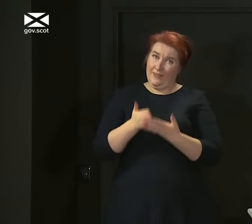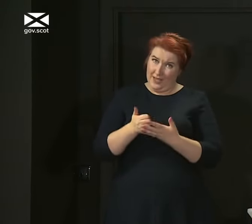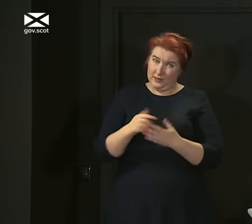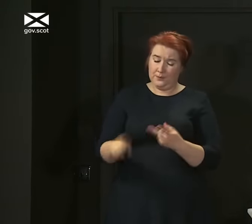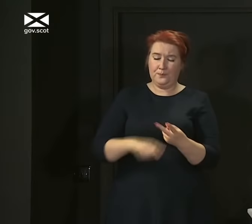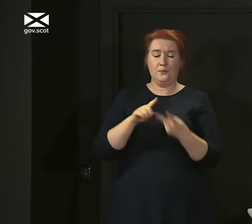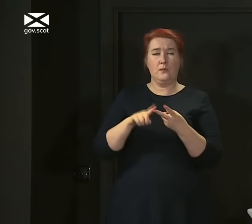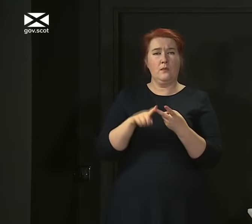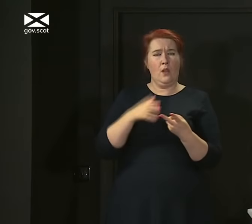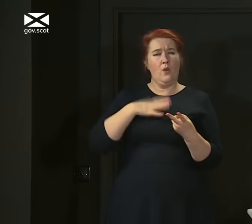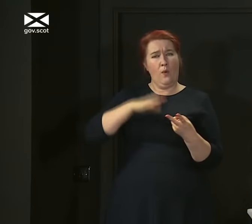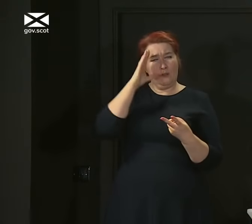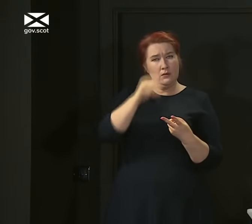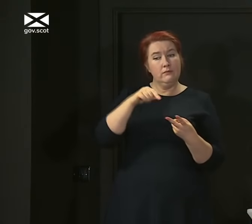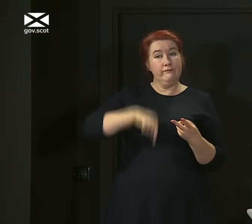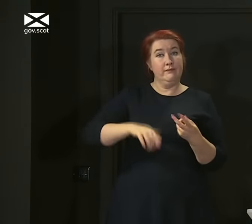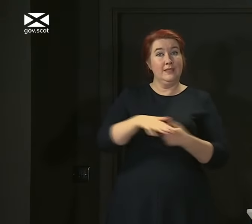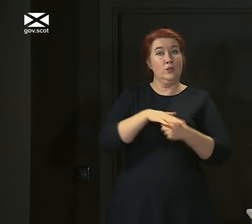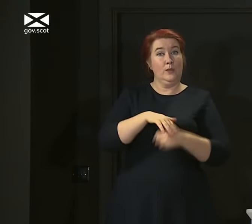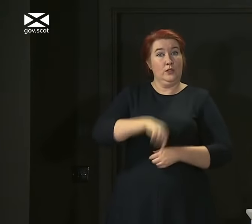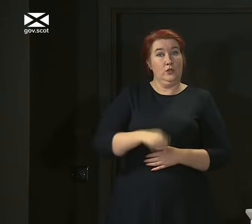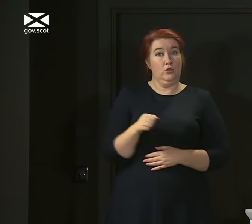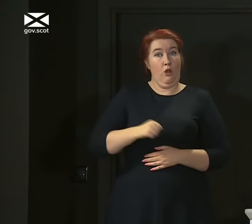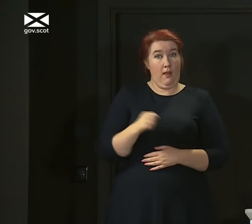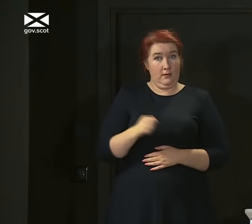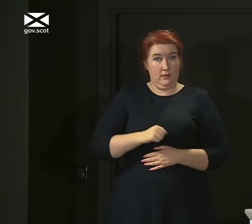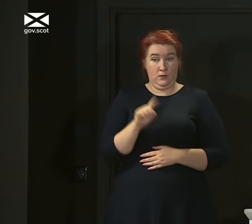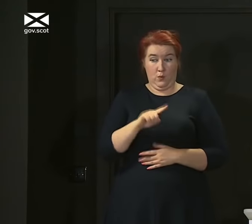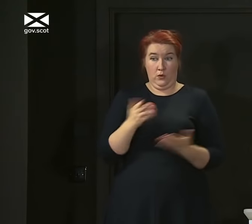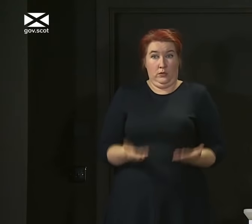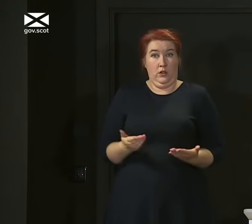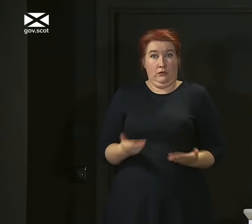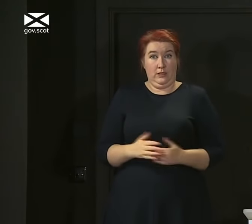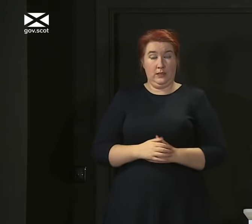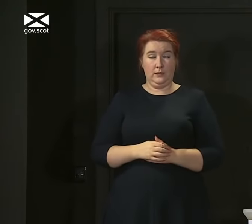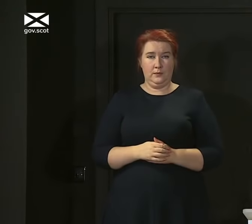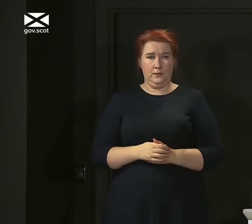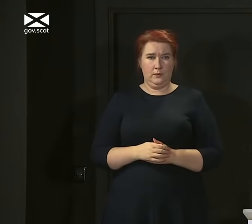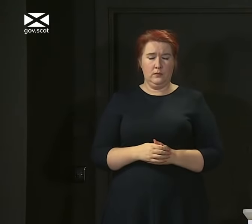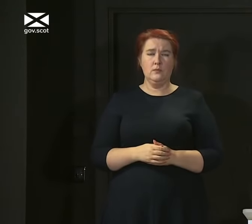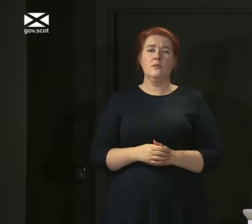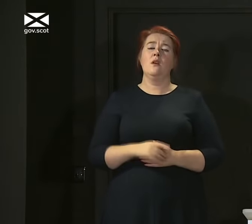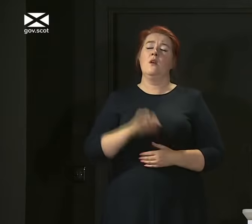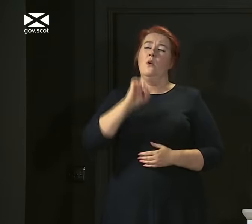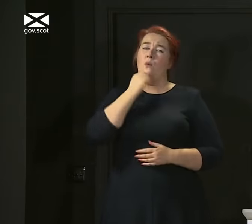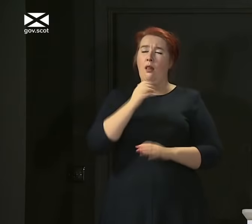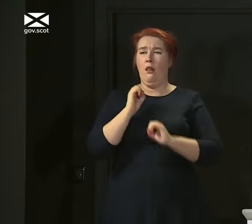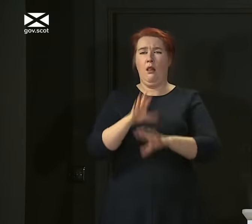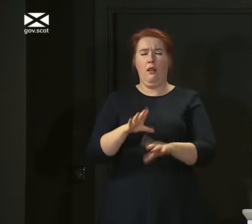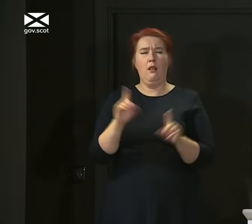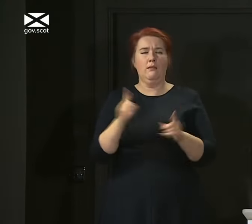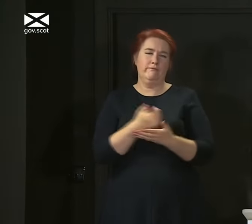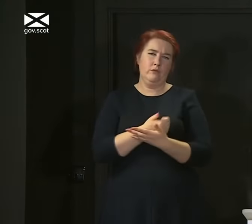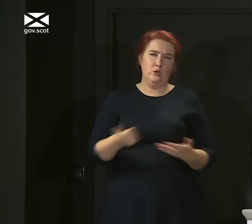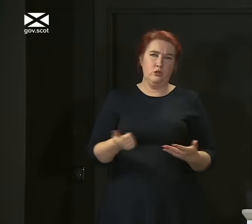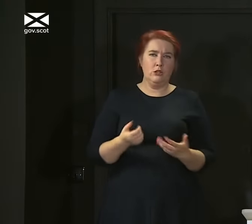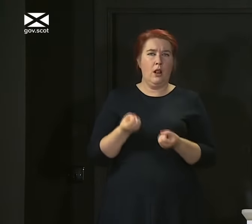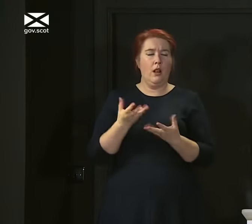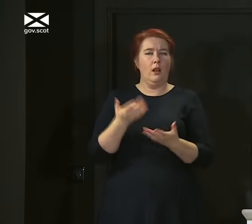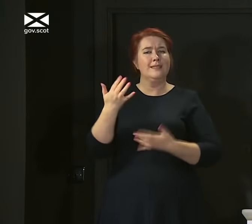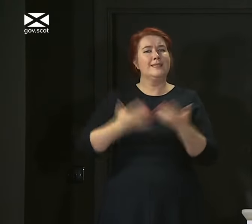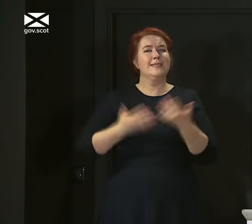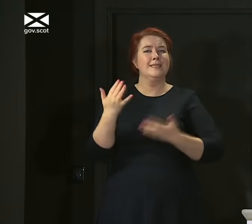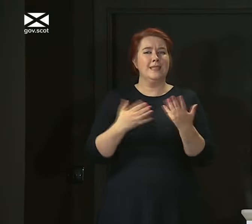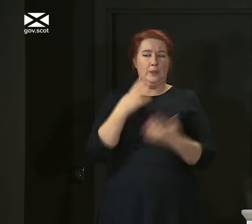about the situation here in Scotland at the moment. To do that, I'll start, as is customary, by providing an update